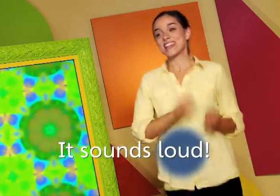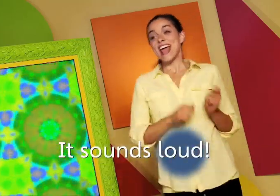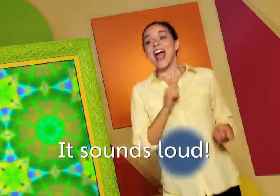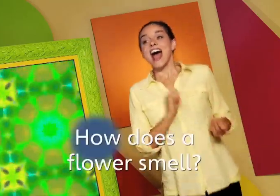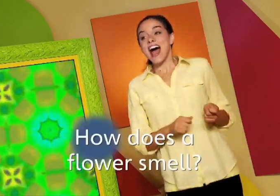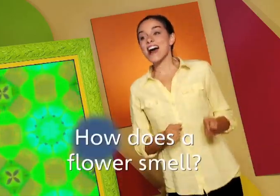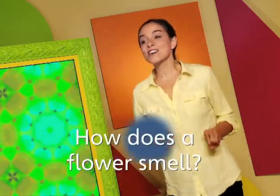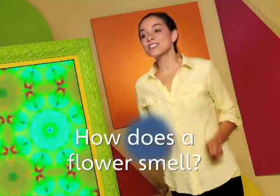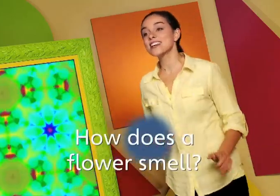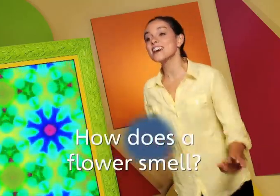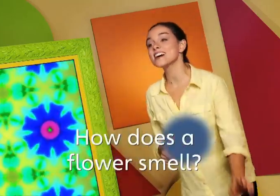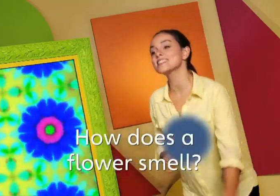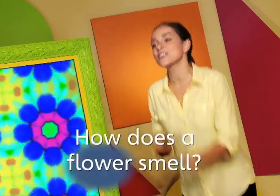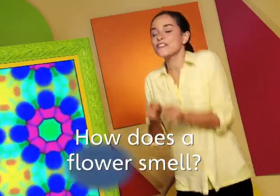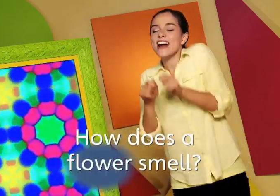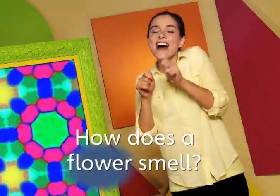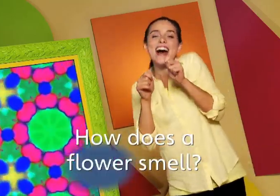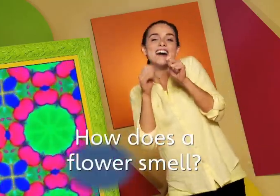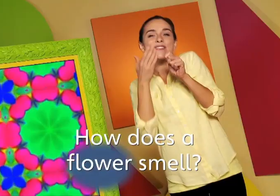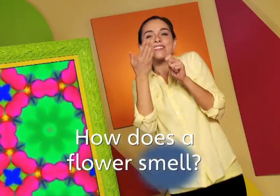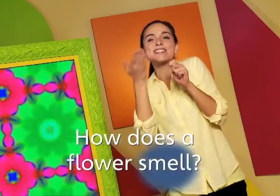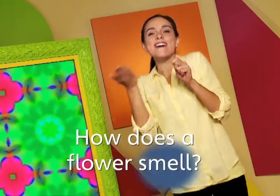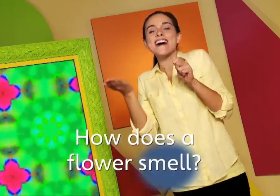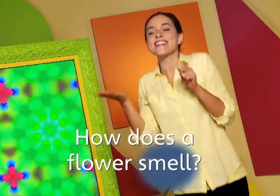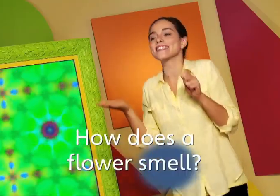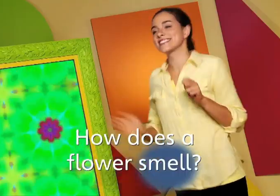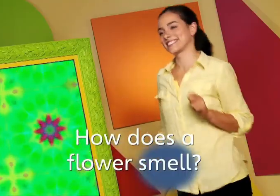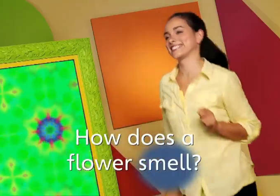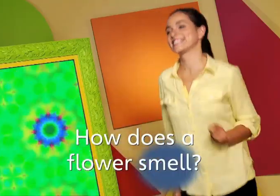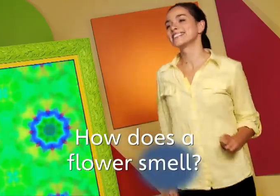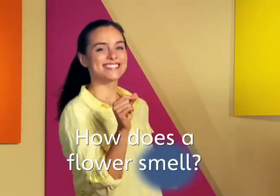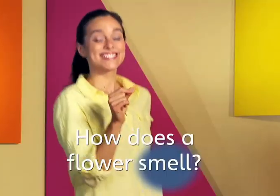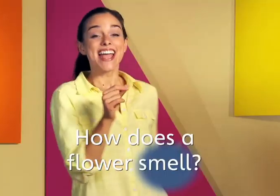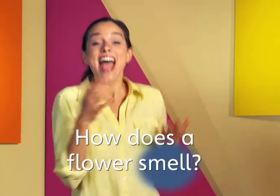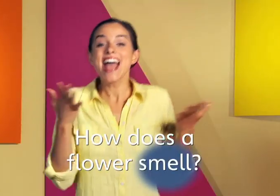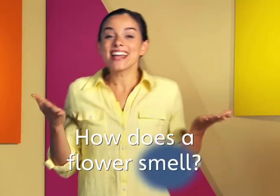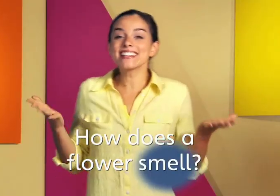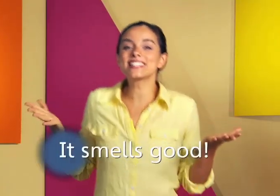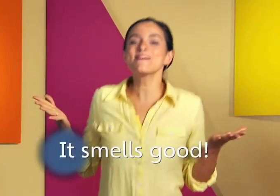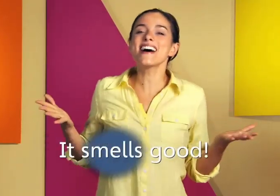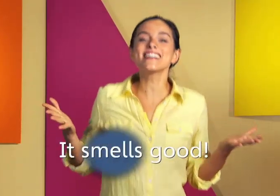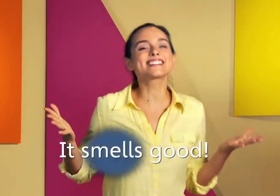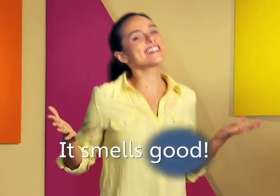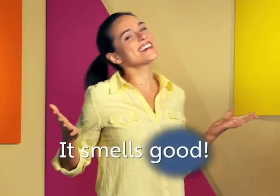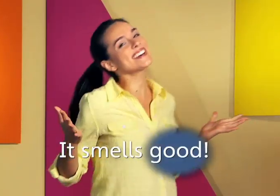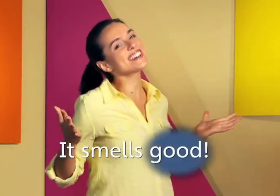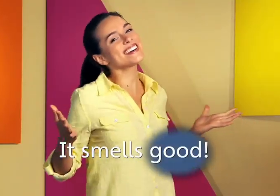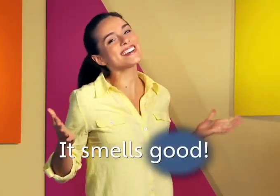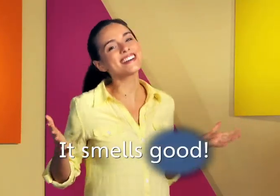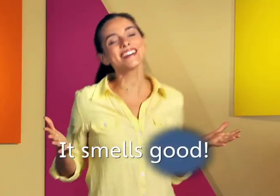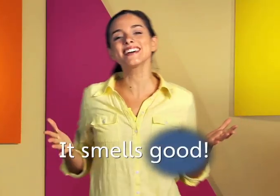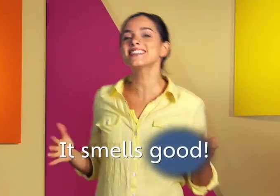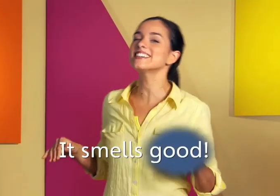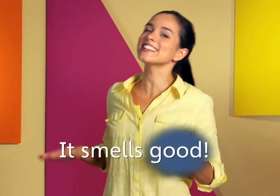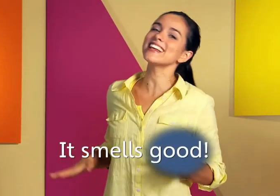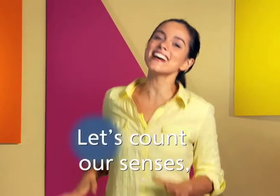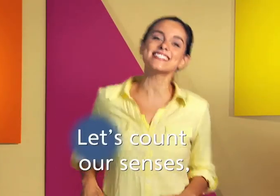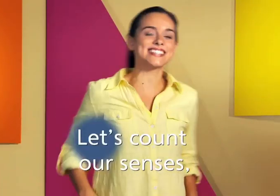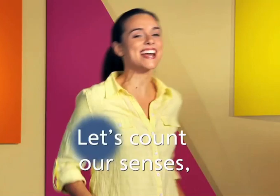How does a flower smell? It smells good. Let's